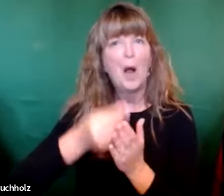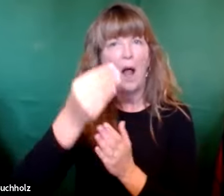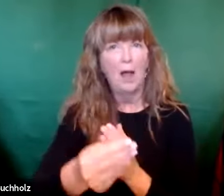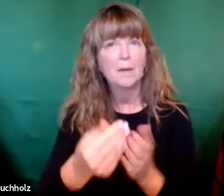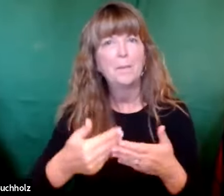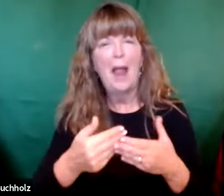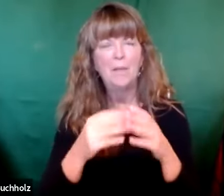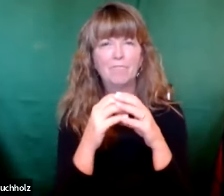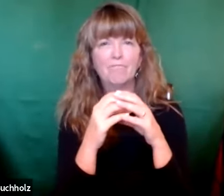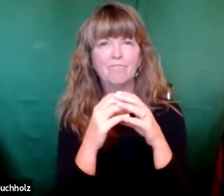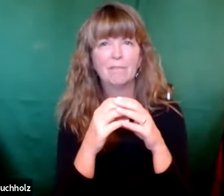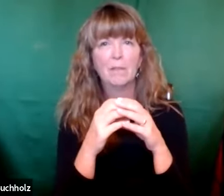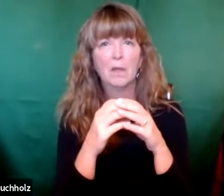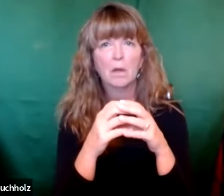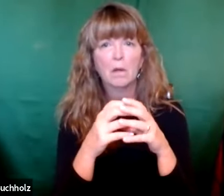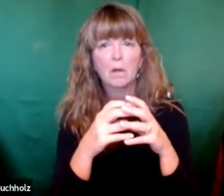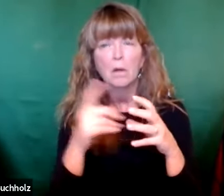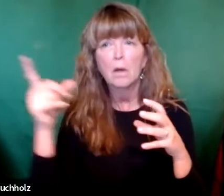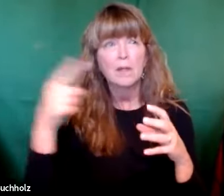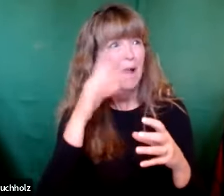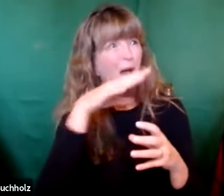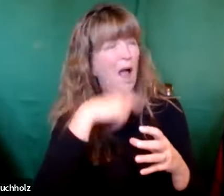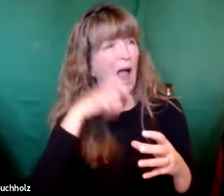My son, Elijah, bought a baby tortoise.